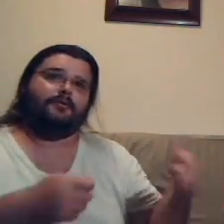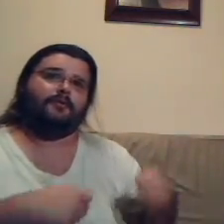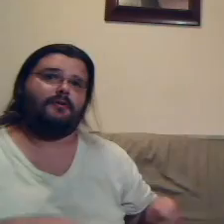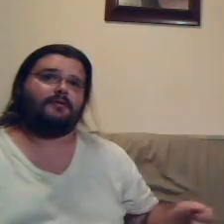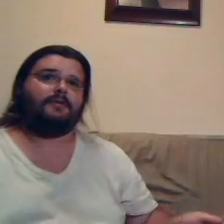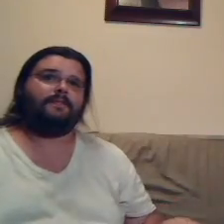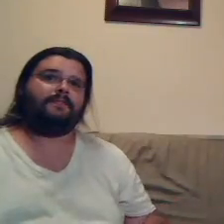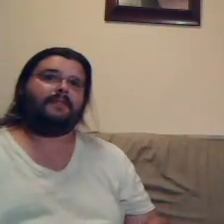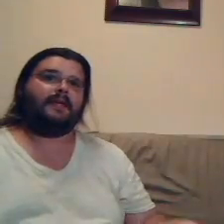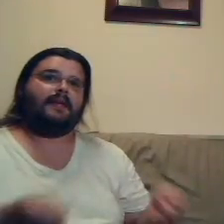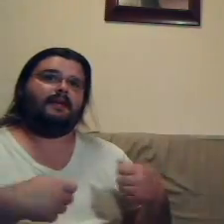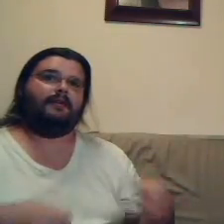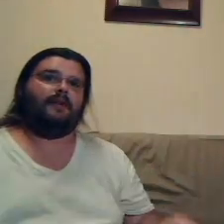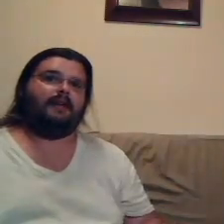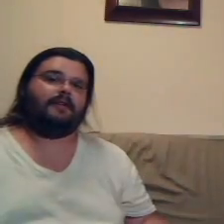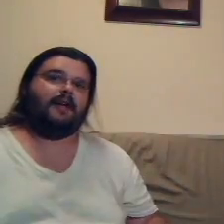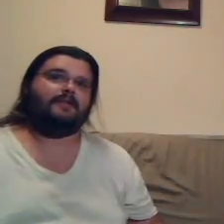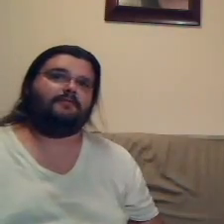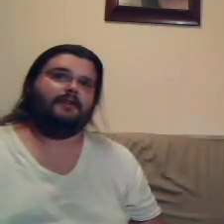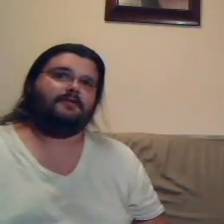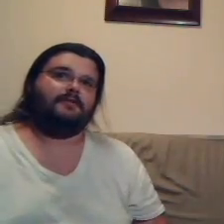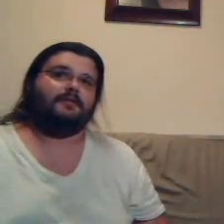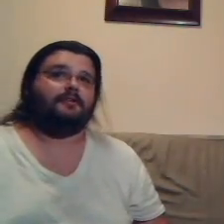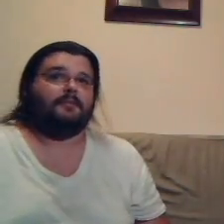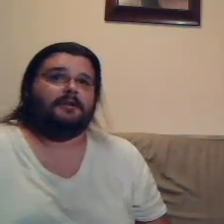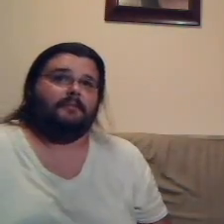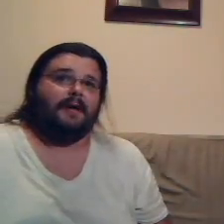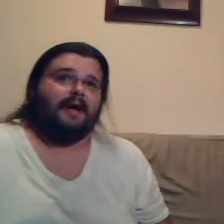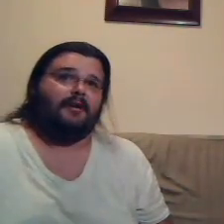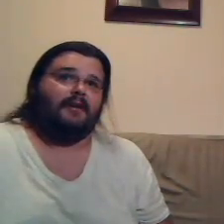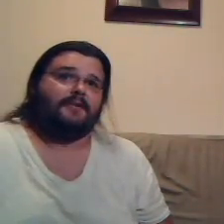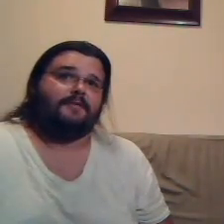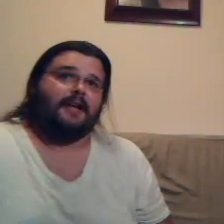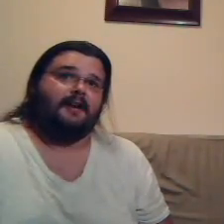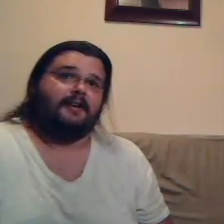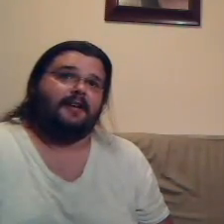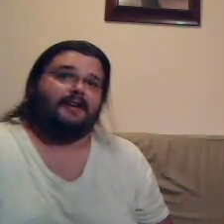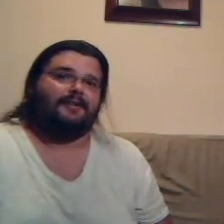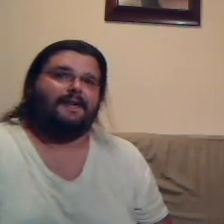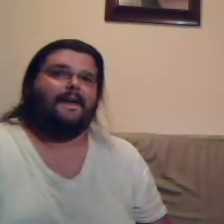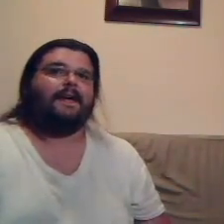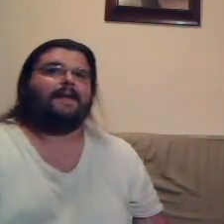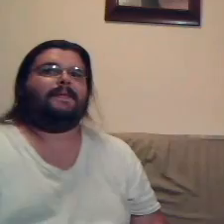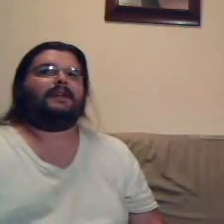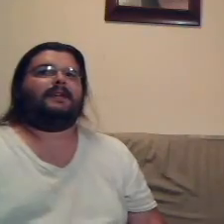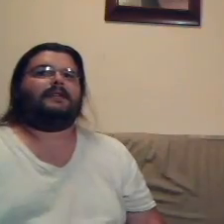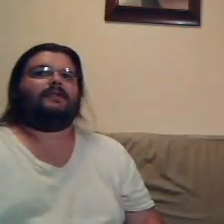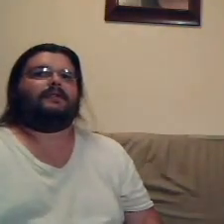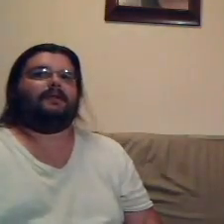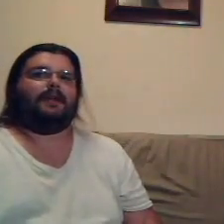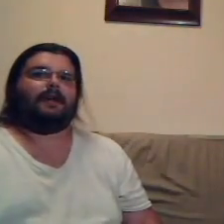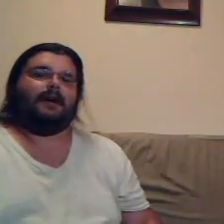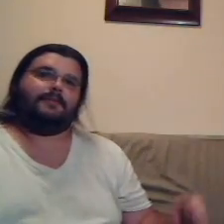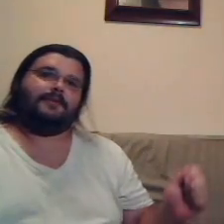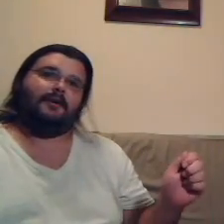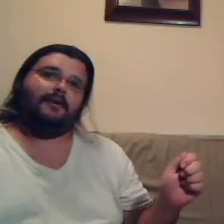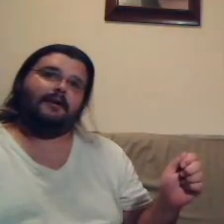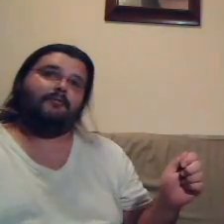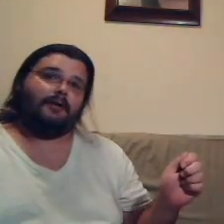the drawers, you know, out of the cash registers and took them into the back office for counting down. And like, I'm sorry, we're